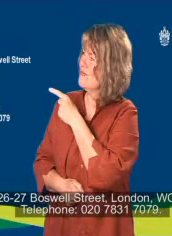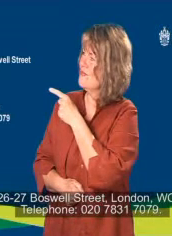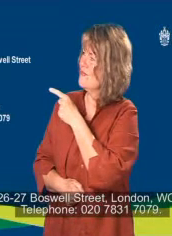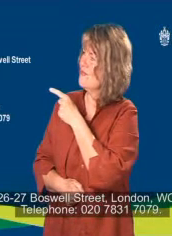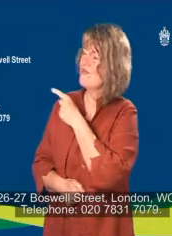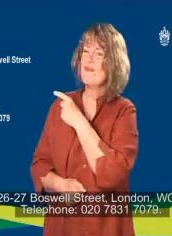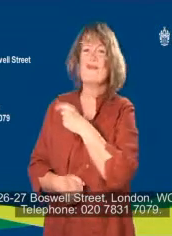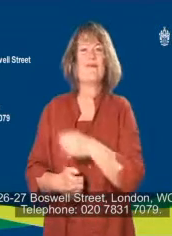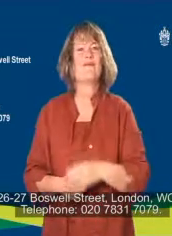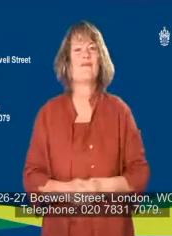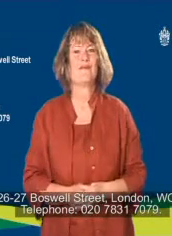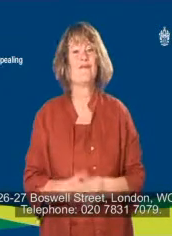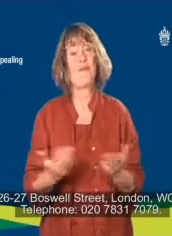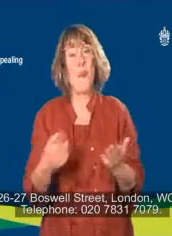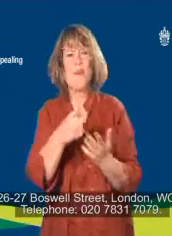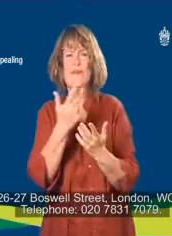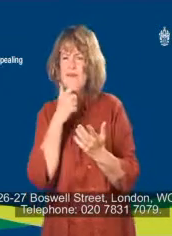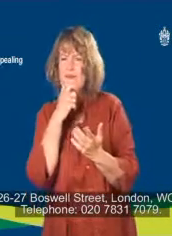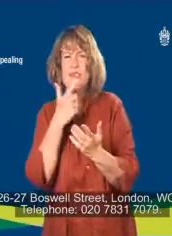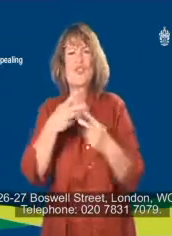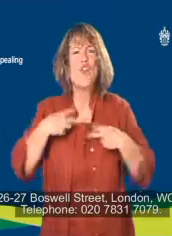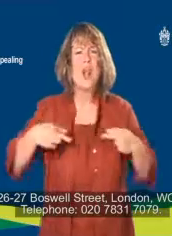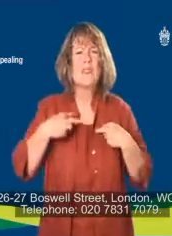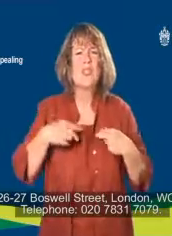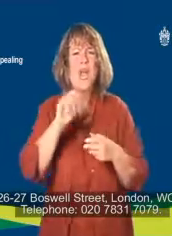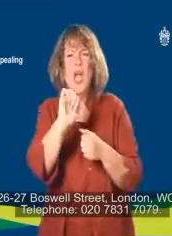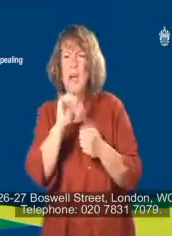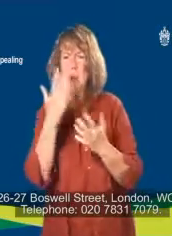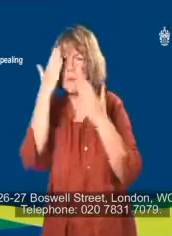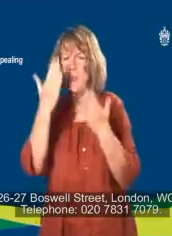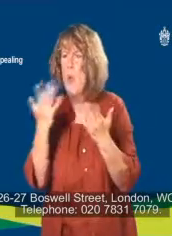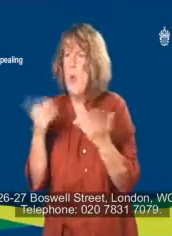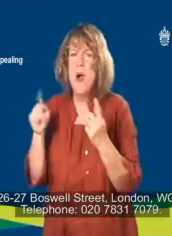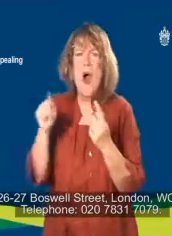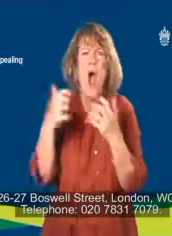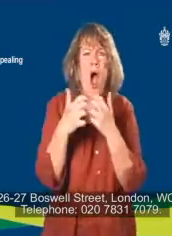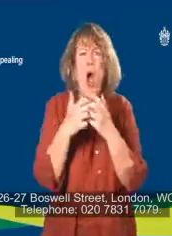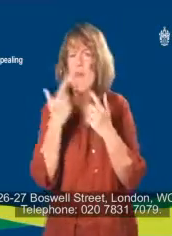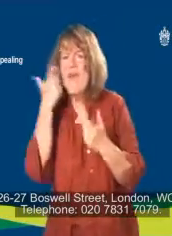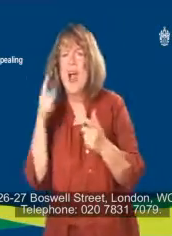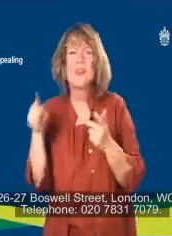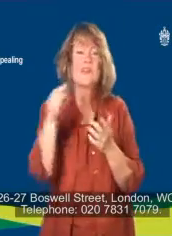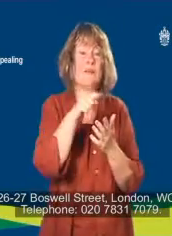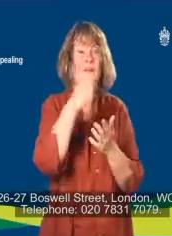WC1 Telephone 0207 831 7079